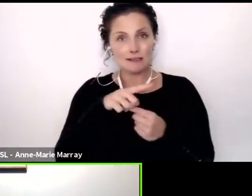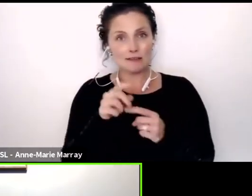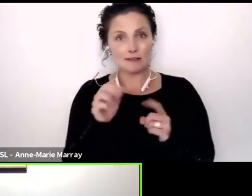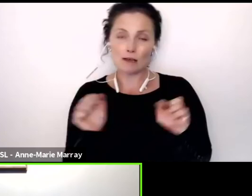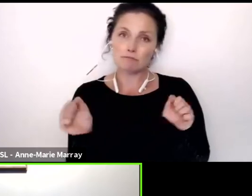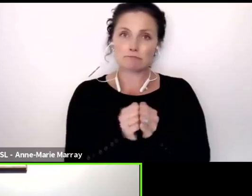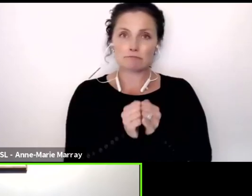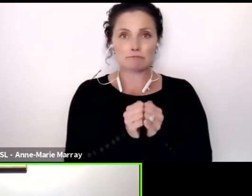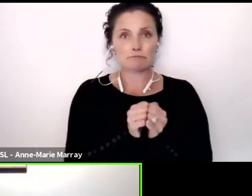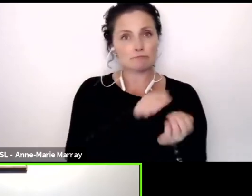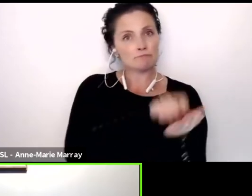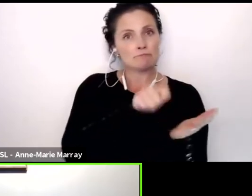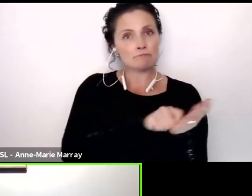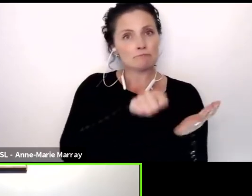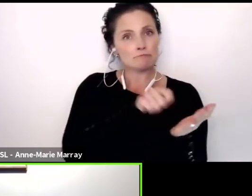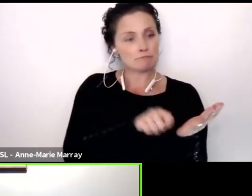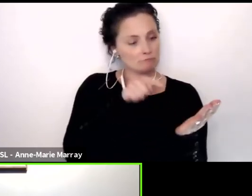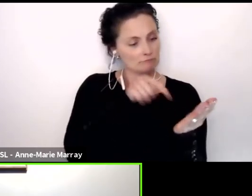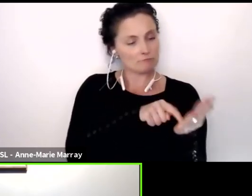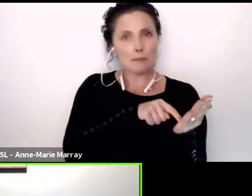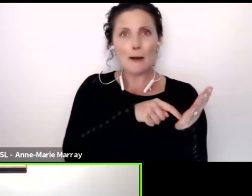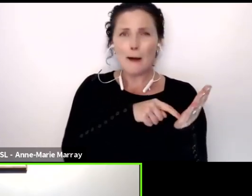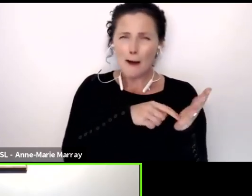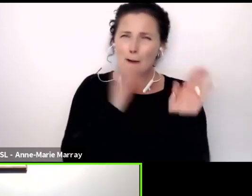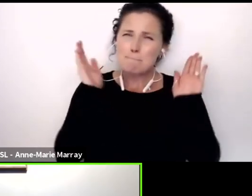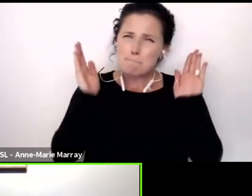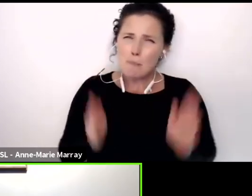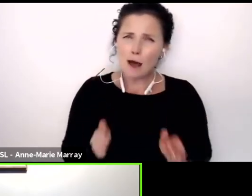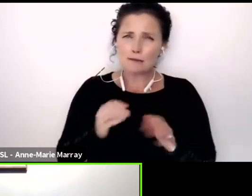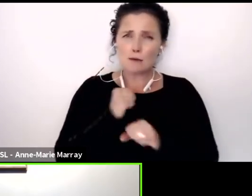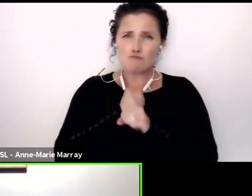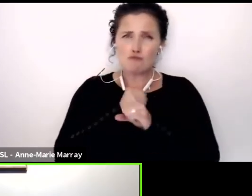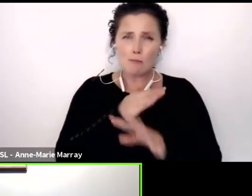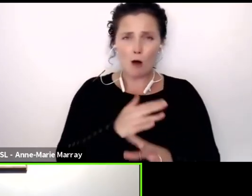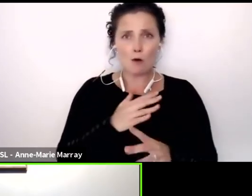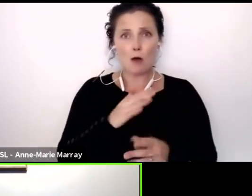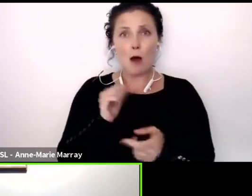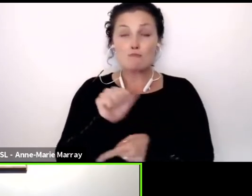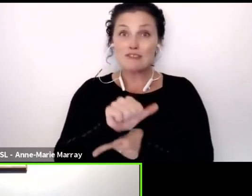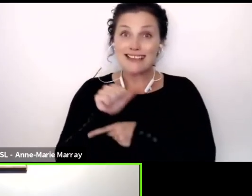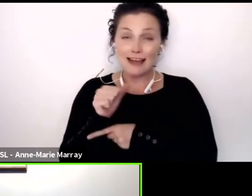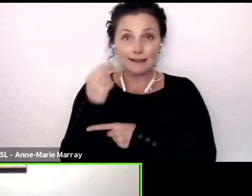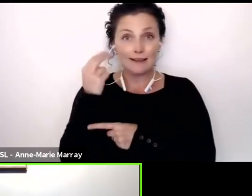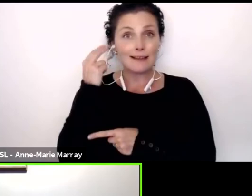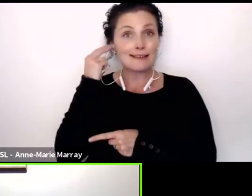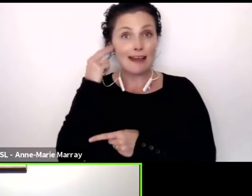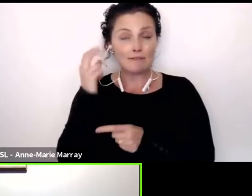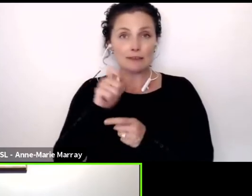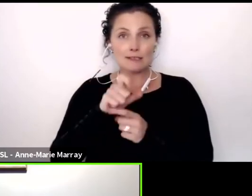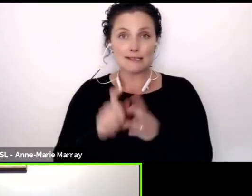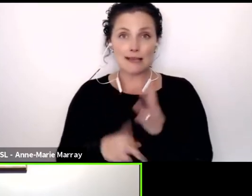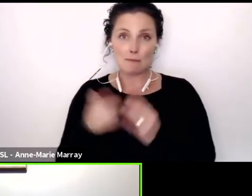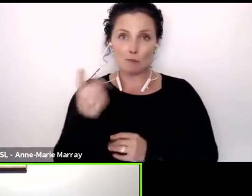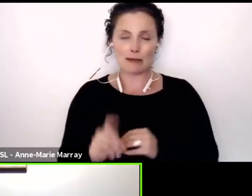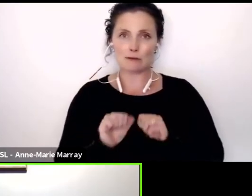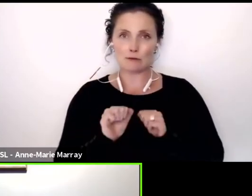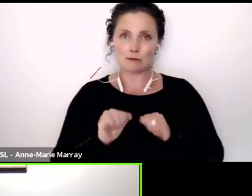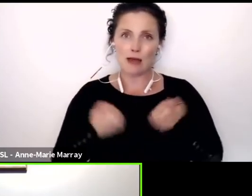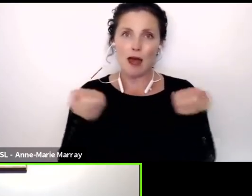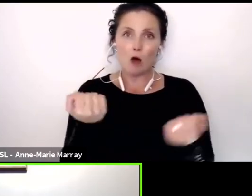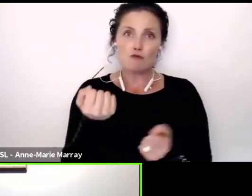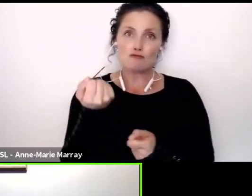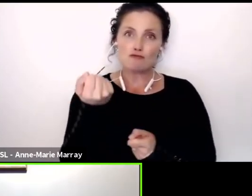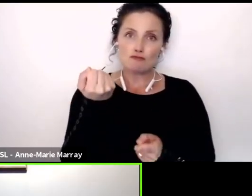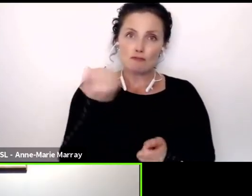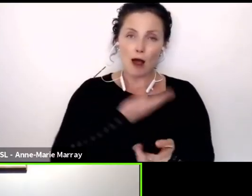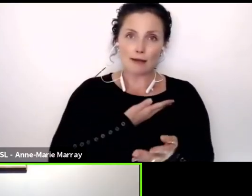convention, that they have to promote and protect disabled and deaf people's rights. So when the government ratifies a UN human rights